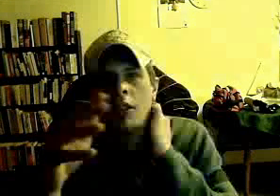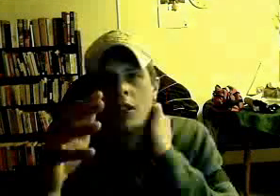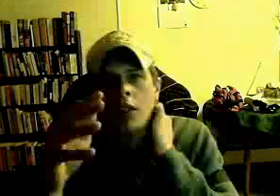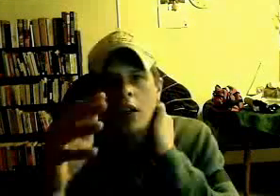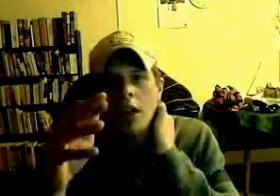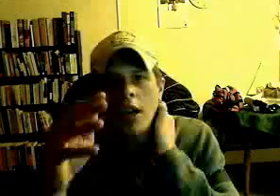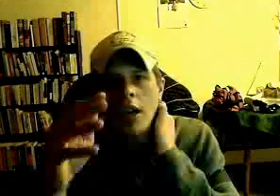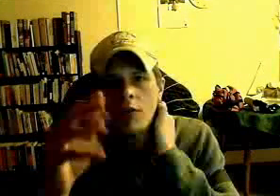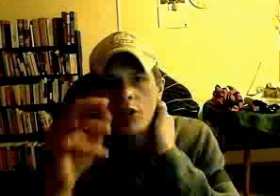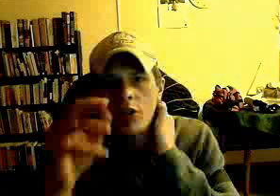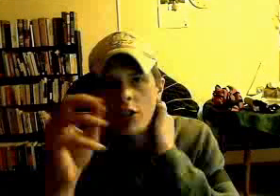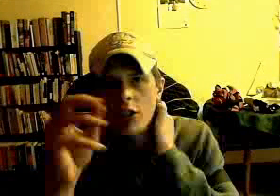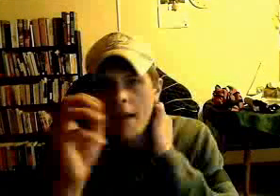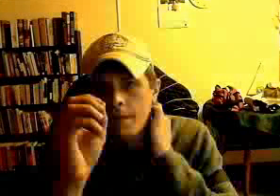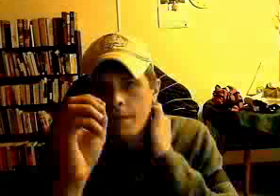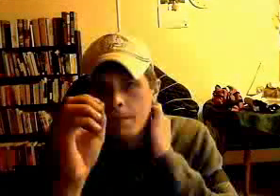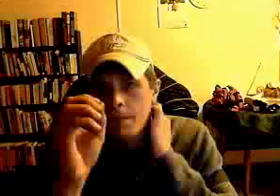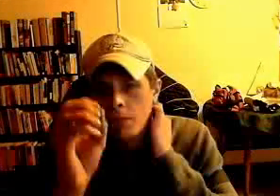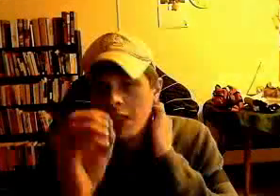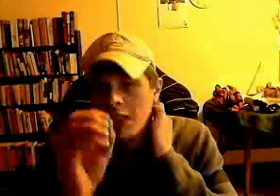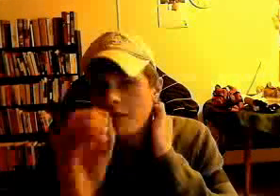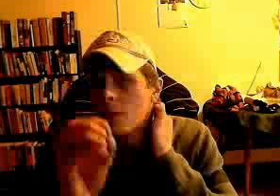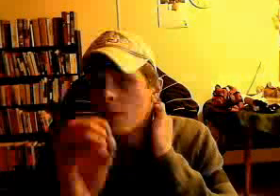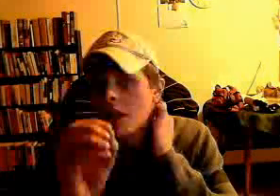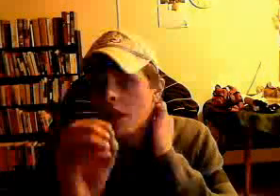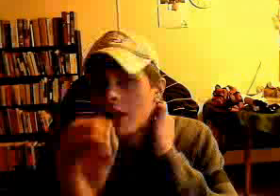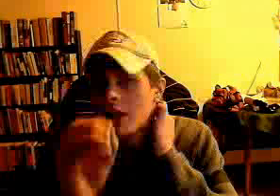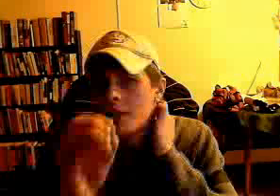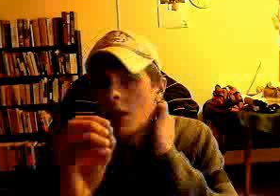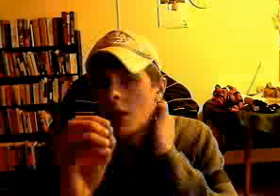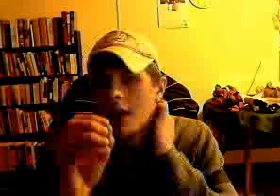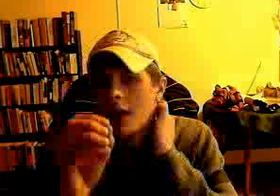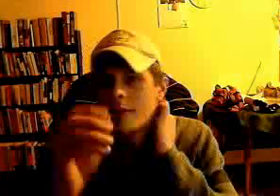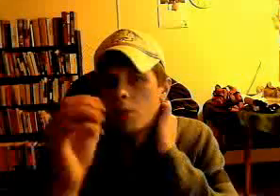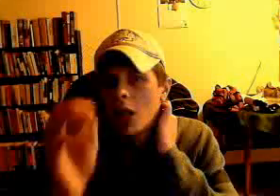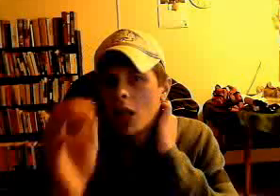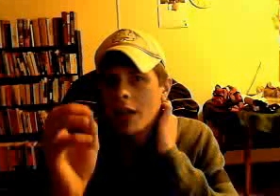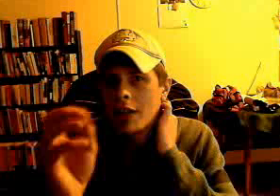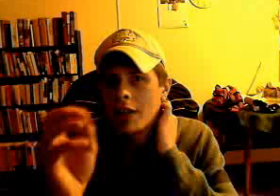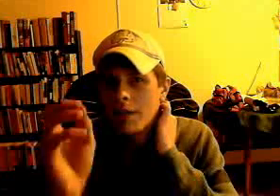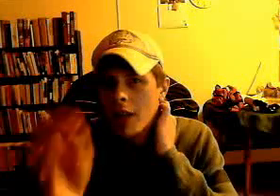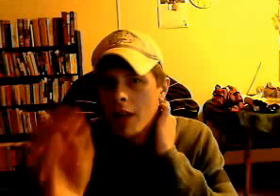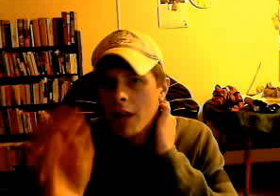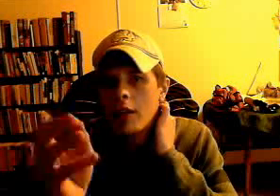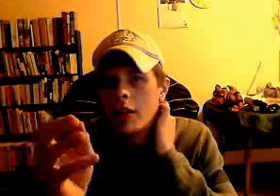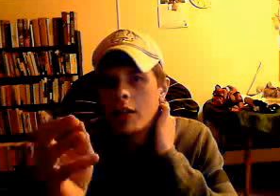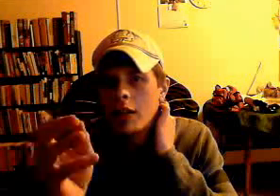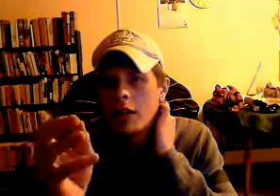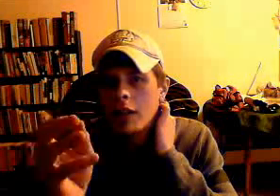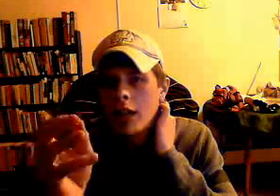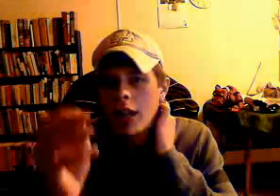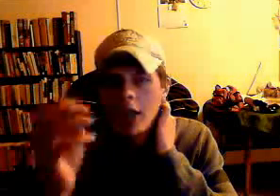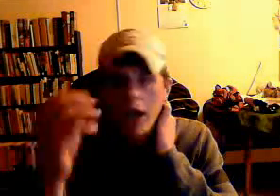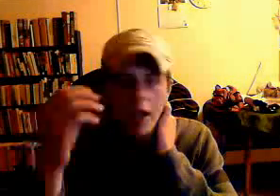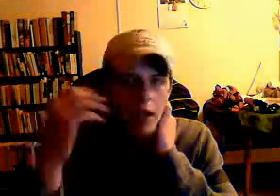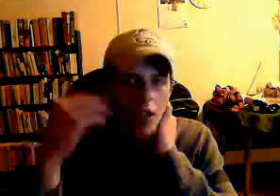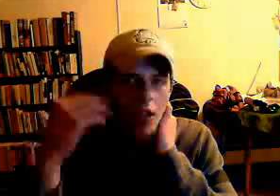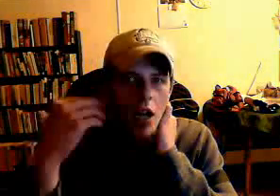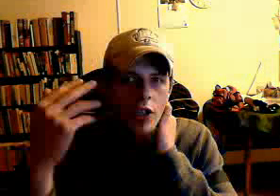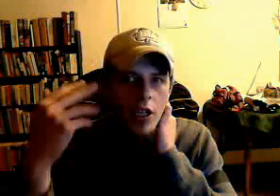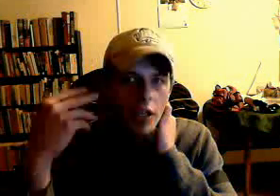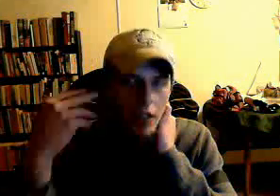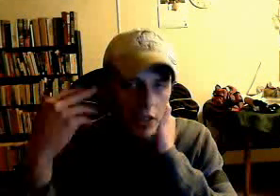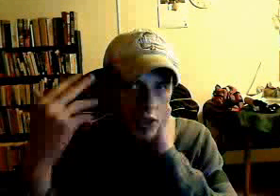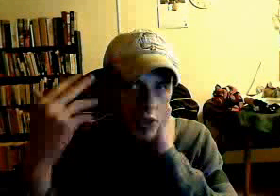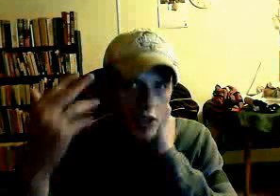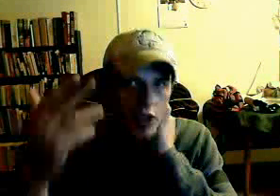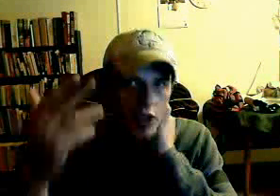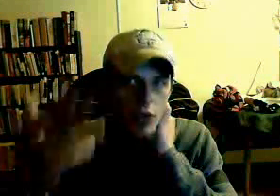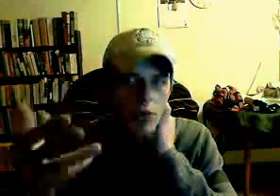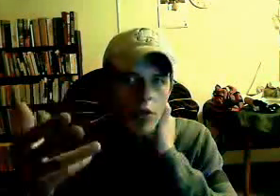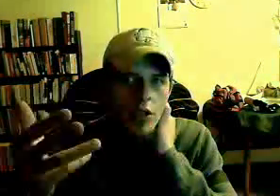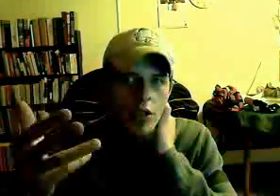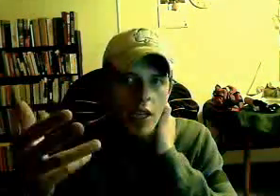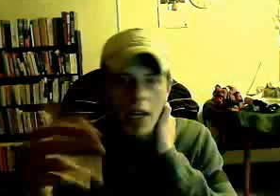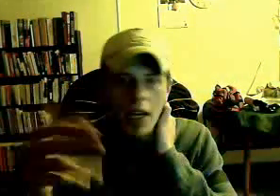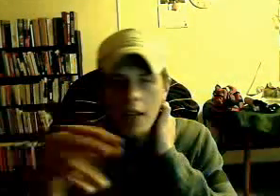I don't just have, belief to me implies blind faith, and I logically deduce. And I think there's